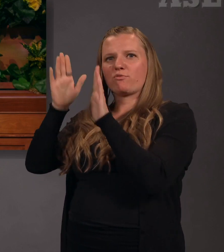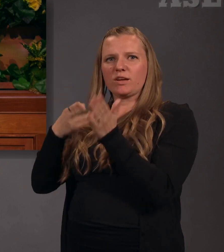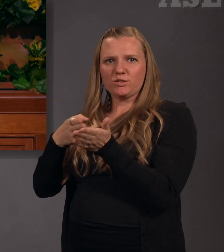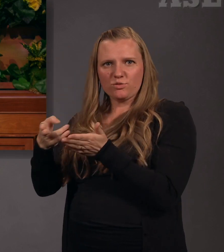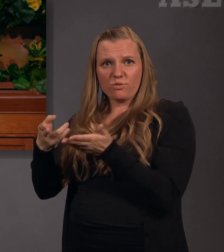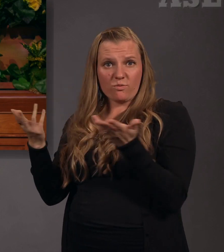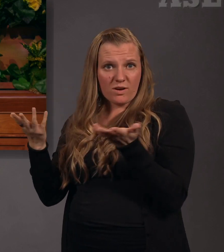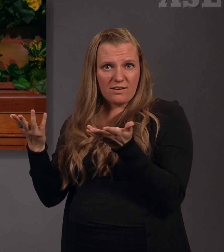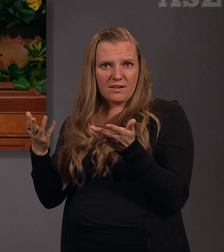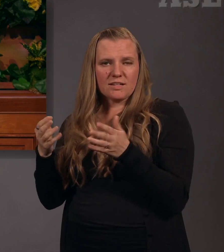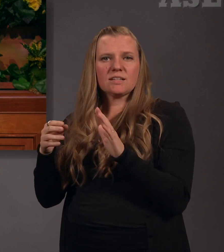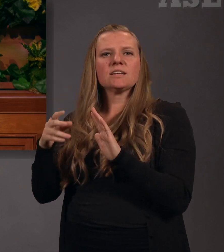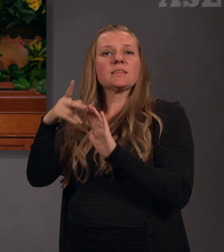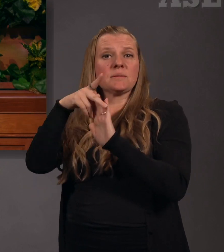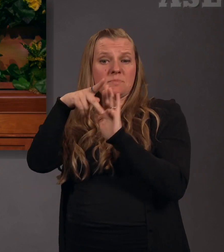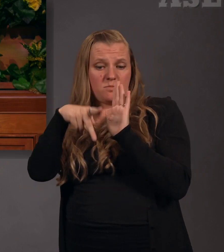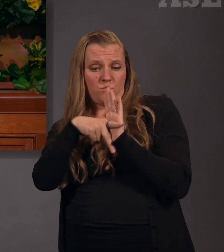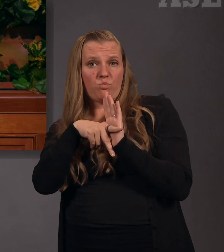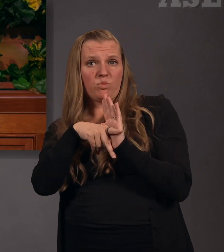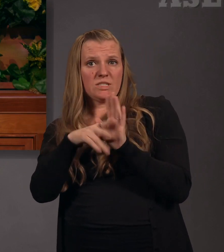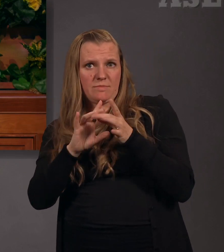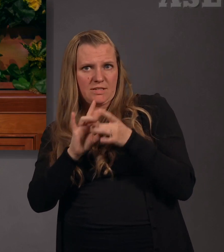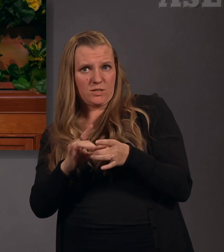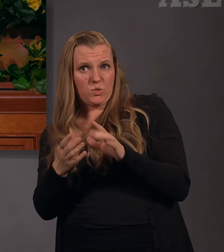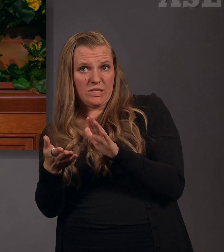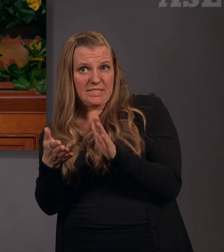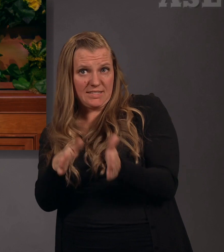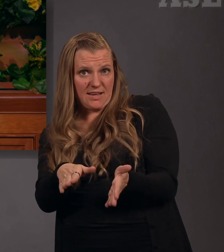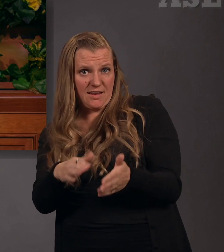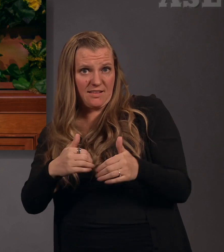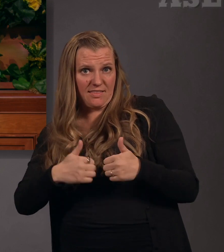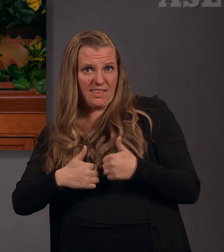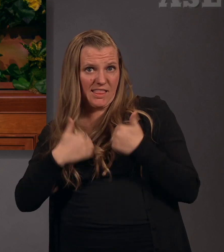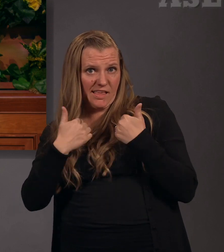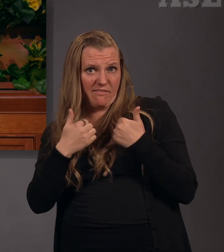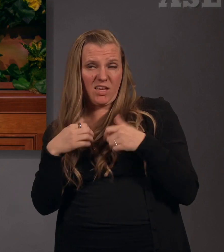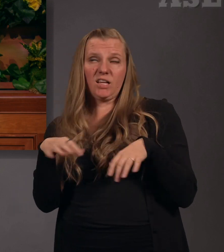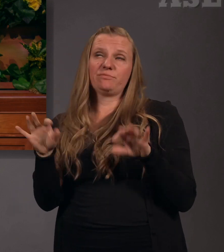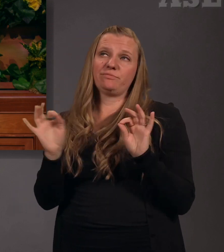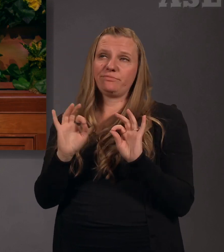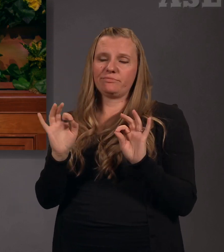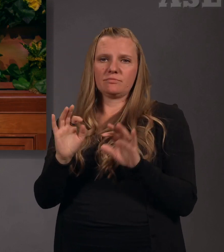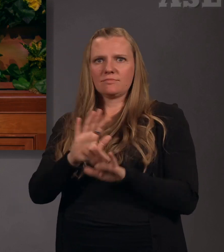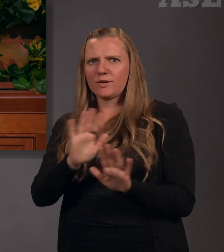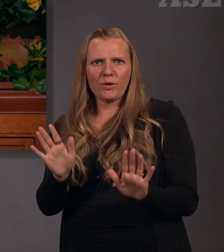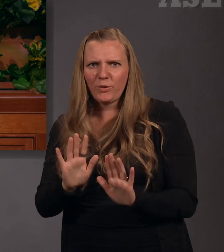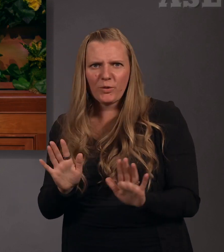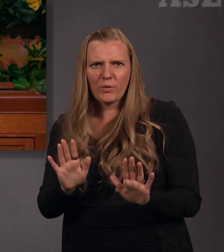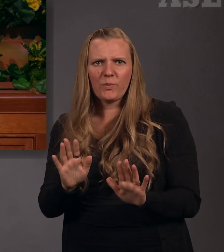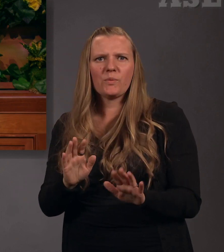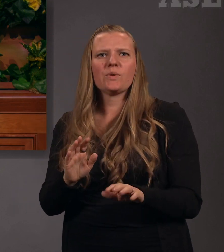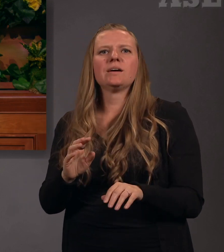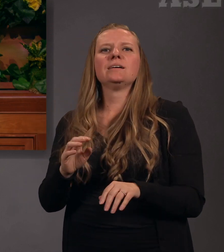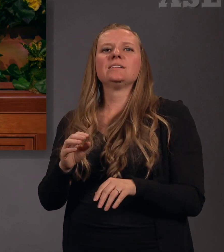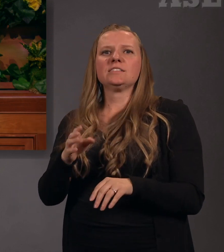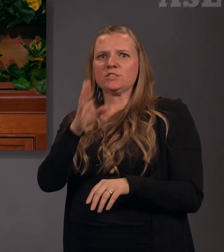me assure you that these are principles in relation to the dead and the living that cannot be lightly passed over